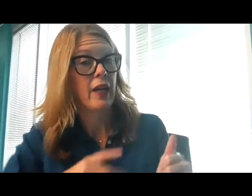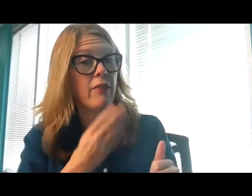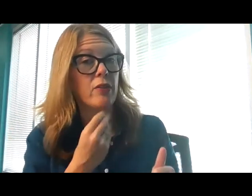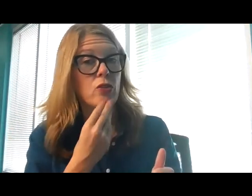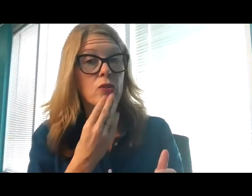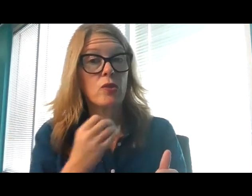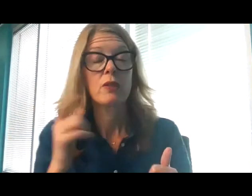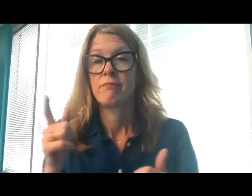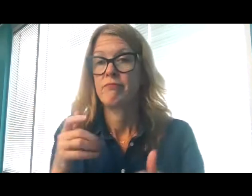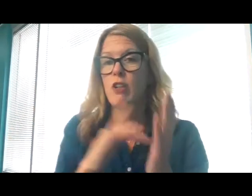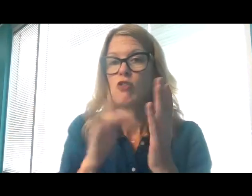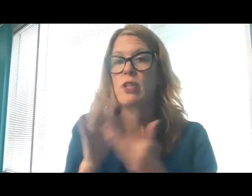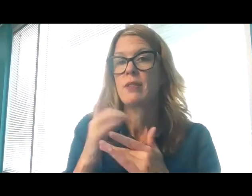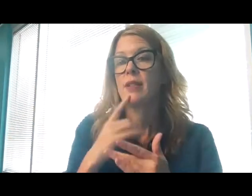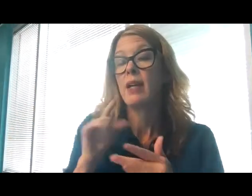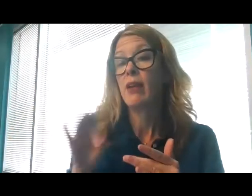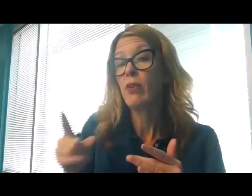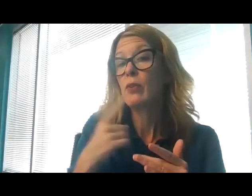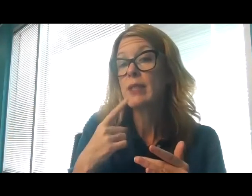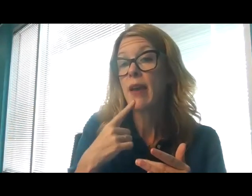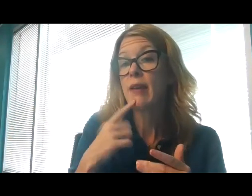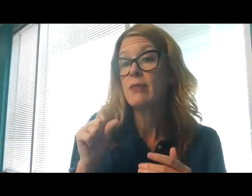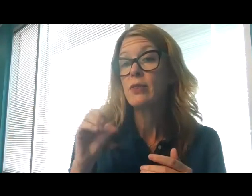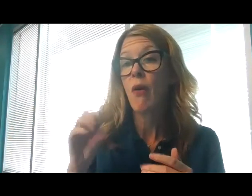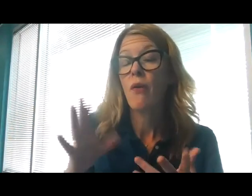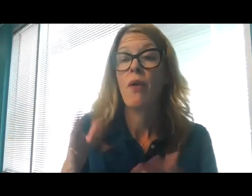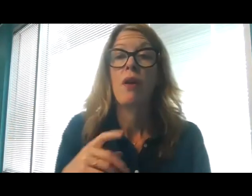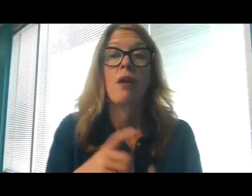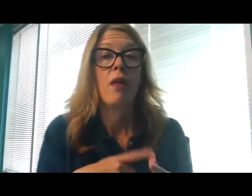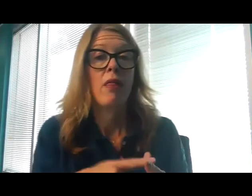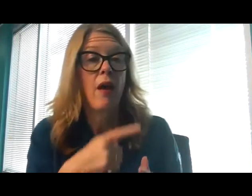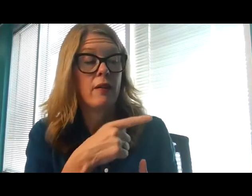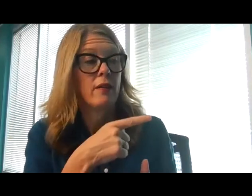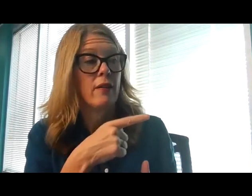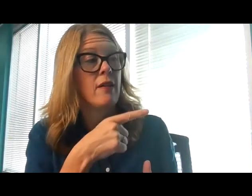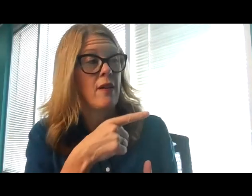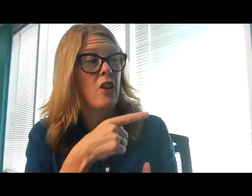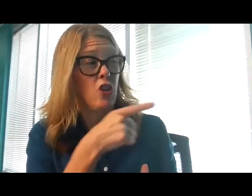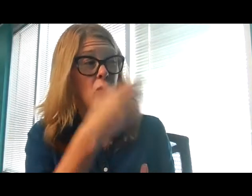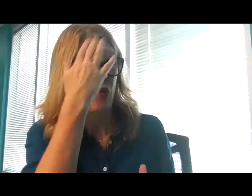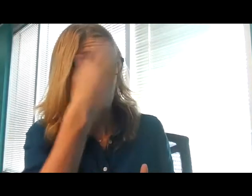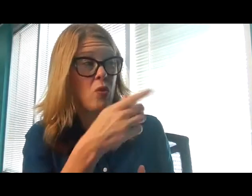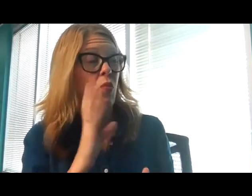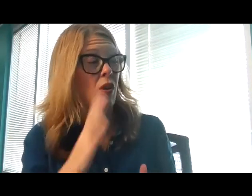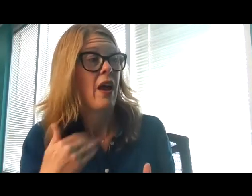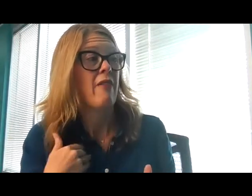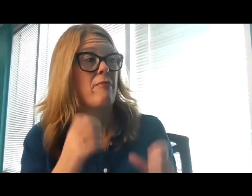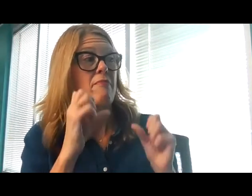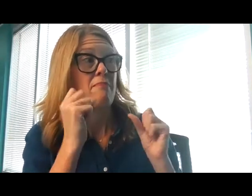things. Pilate asked him again, Have you no answer? See how many charges they bring against you?